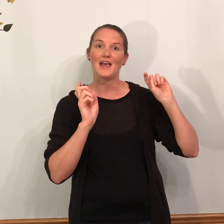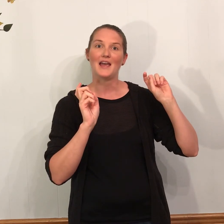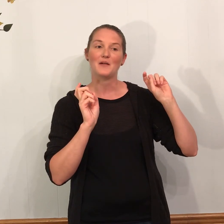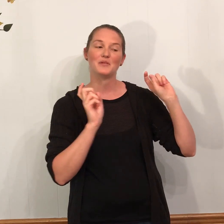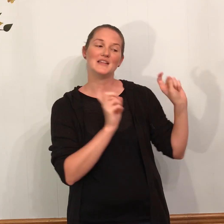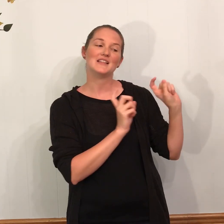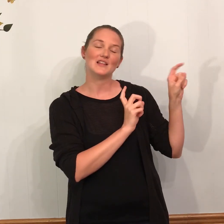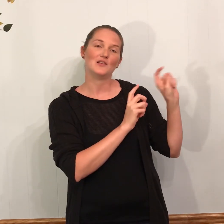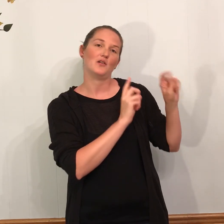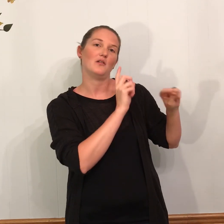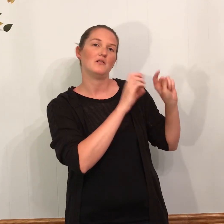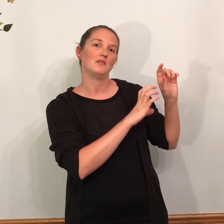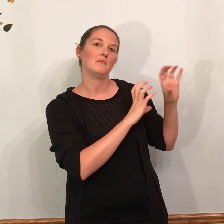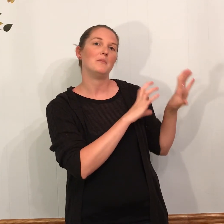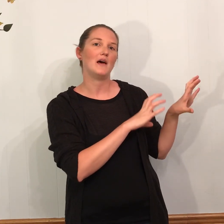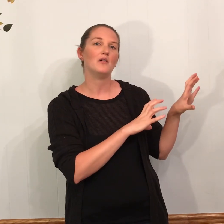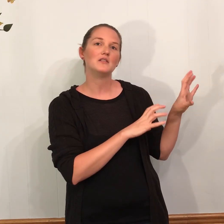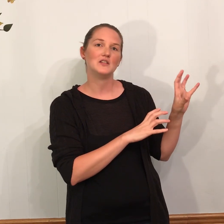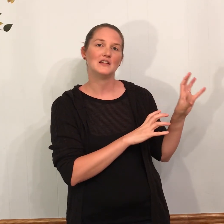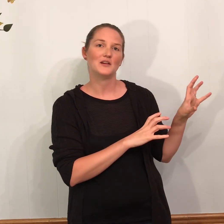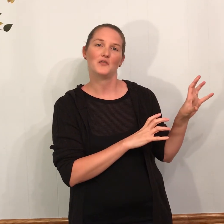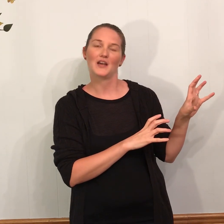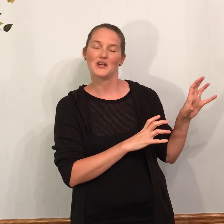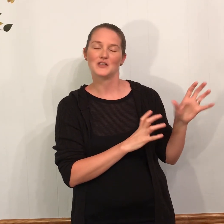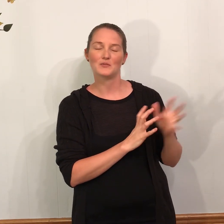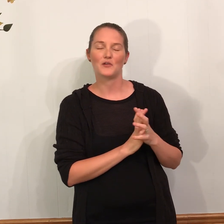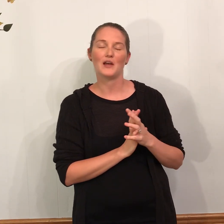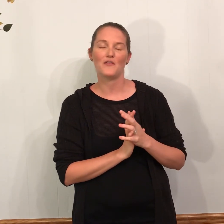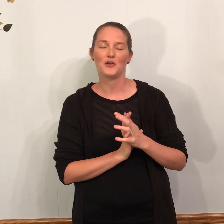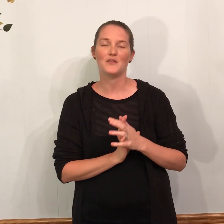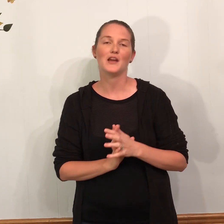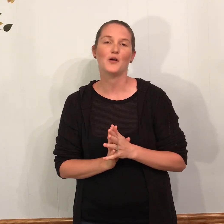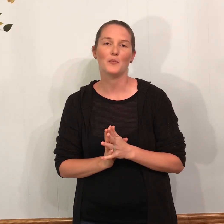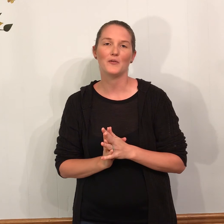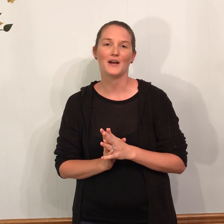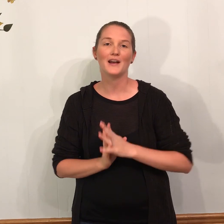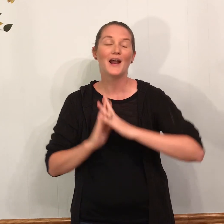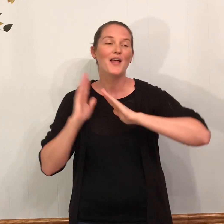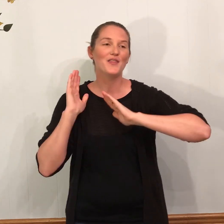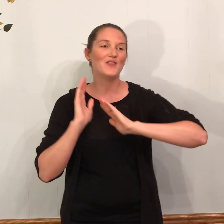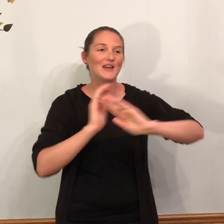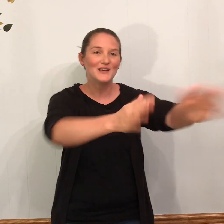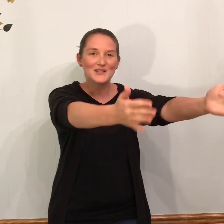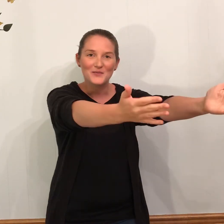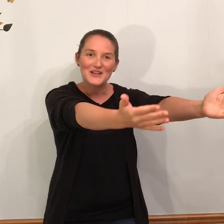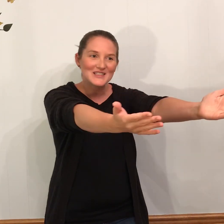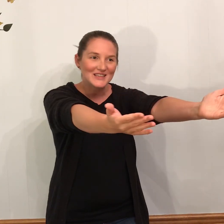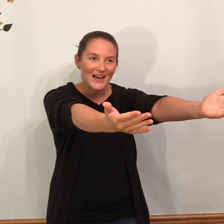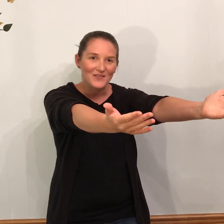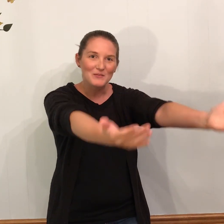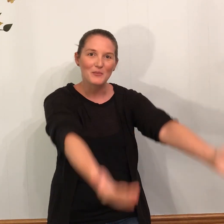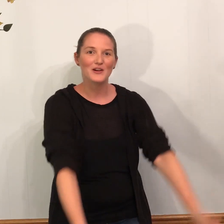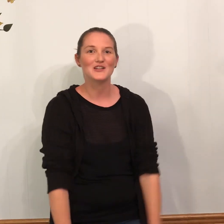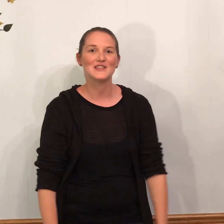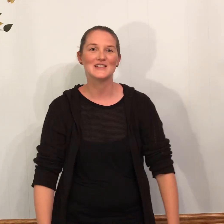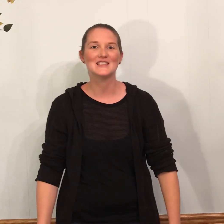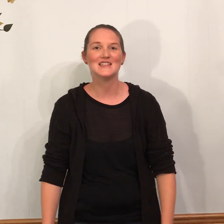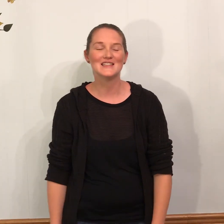And please hit the little bell. So you get the notifications whenever we have a new video up and running. Thank you so much to Kevin. production assistant.